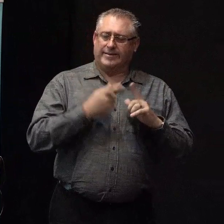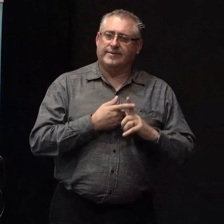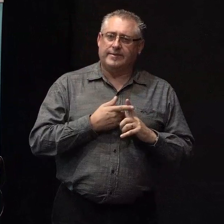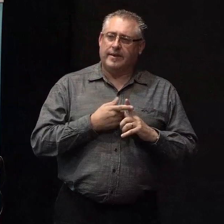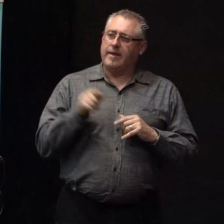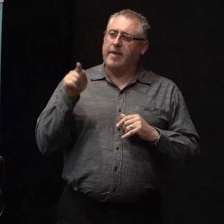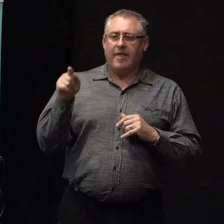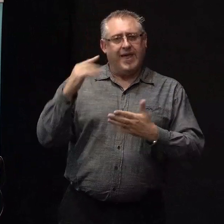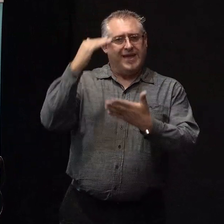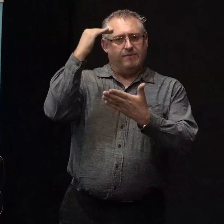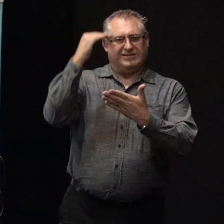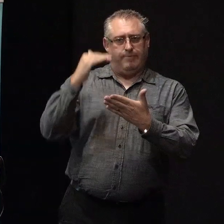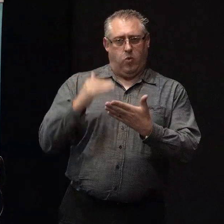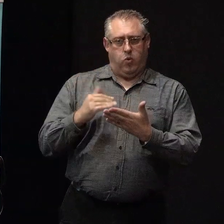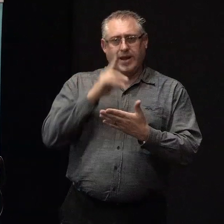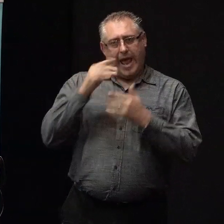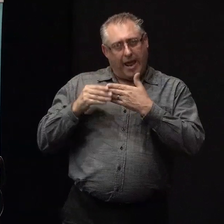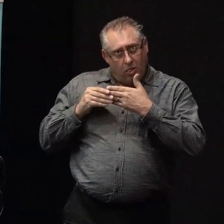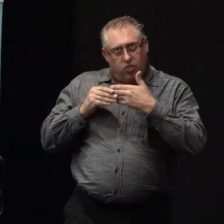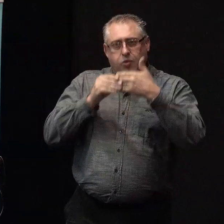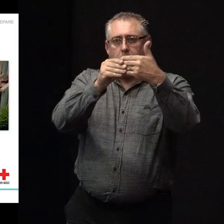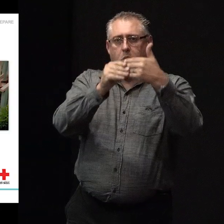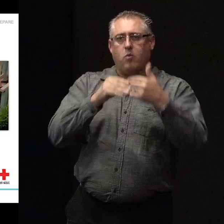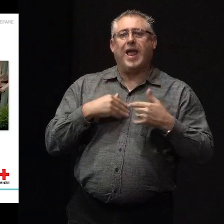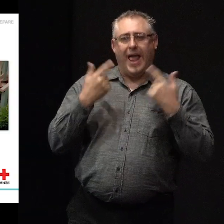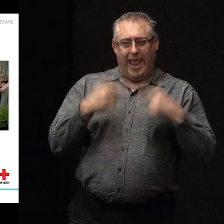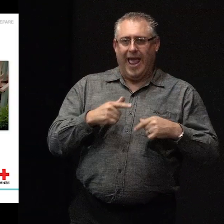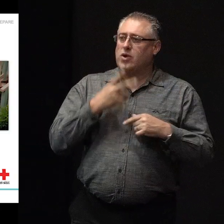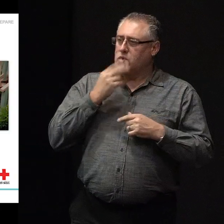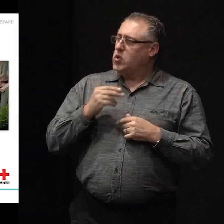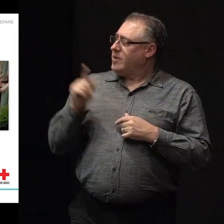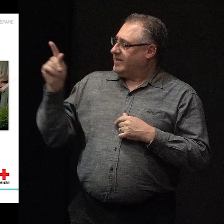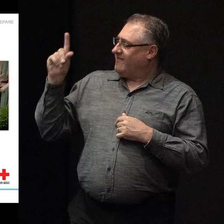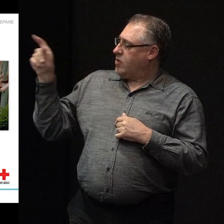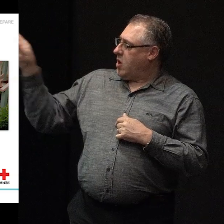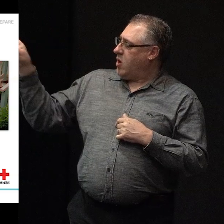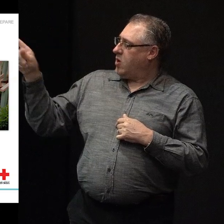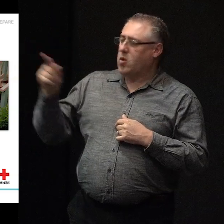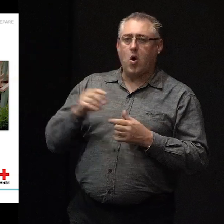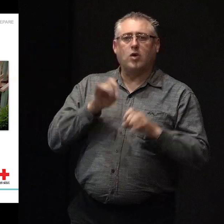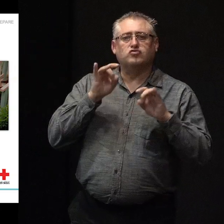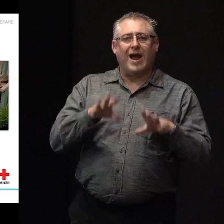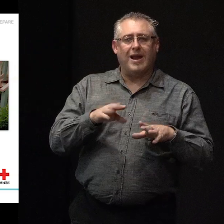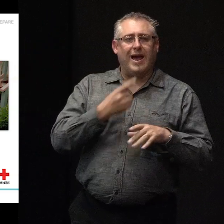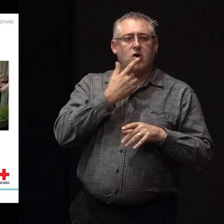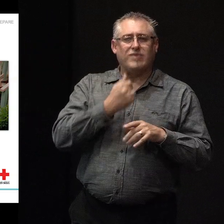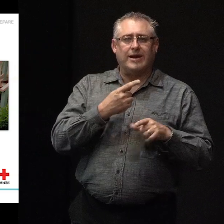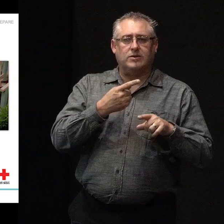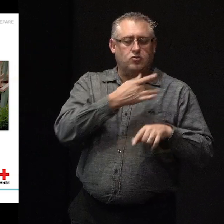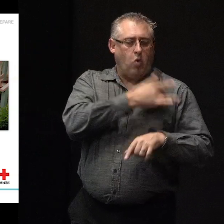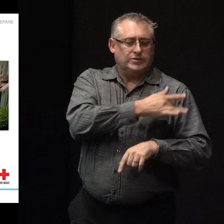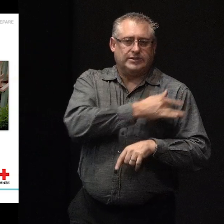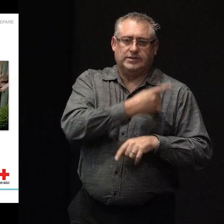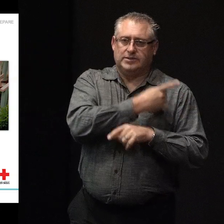principles that will get us through. And we're allowed to use this photo from the Australian Red Cross with the